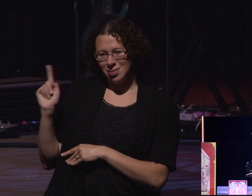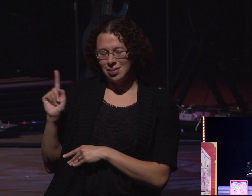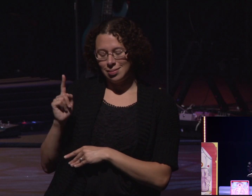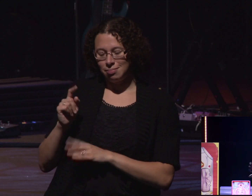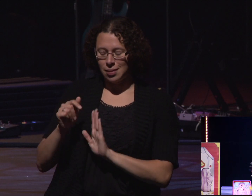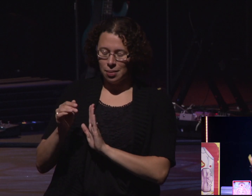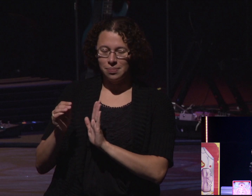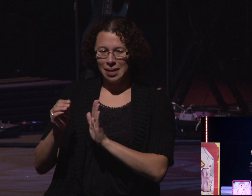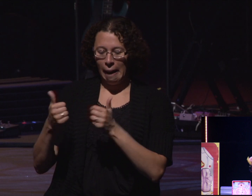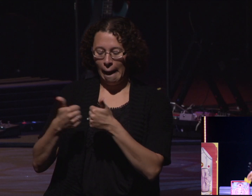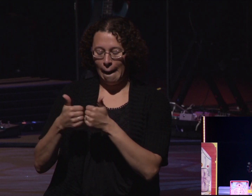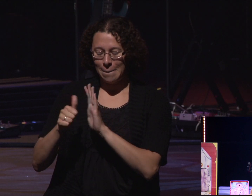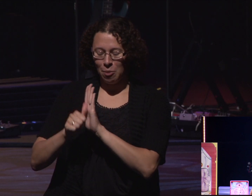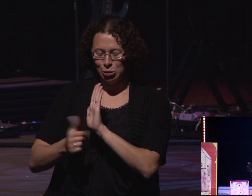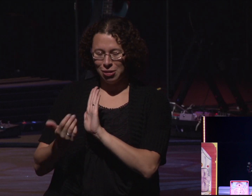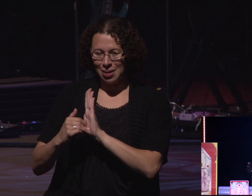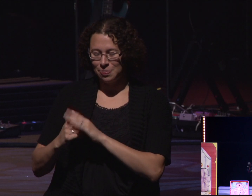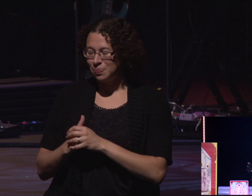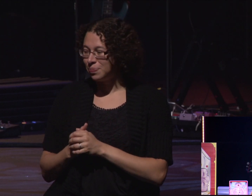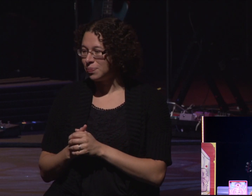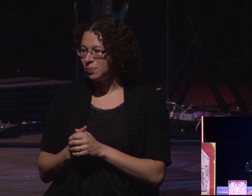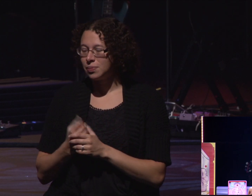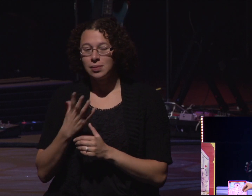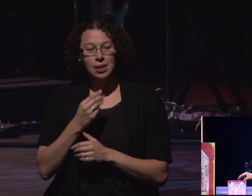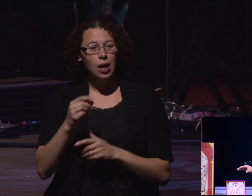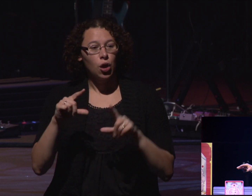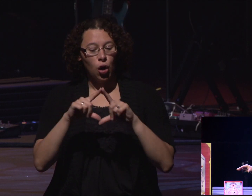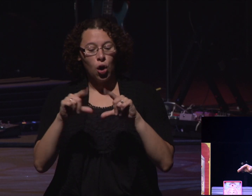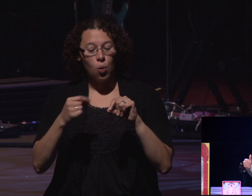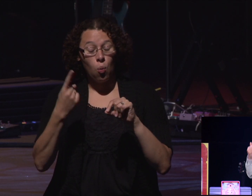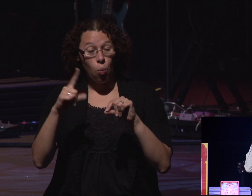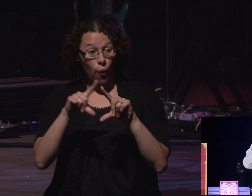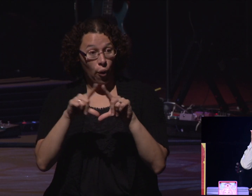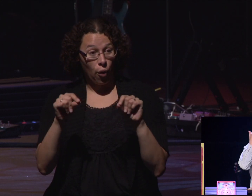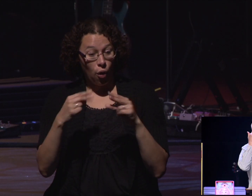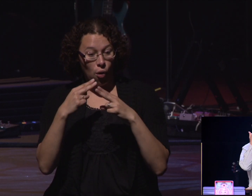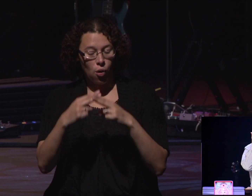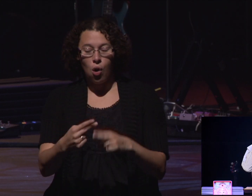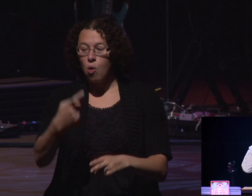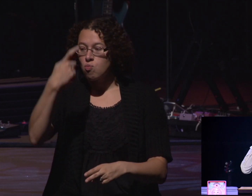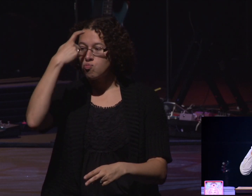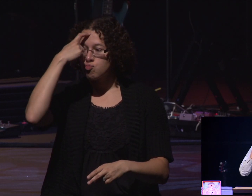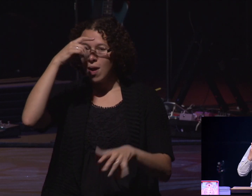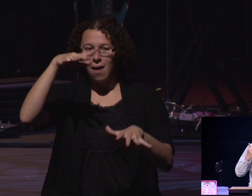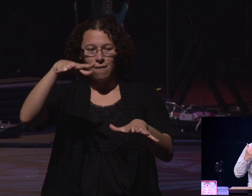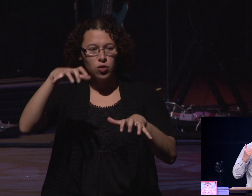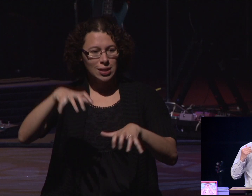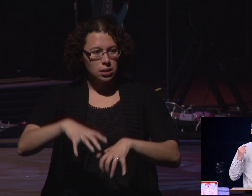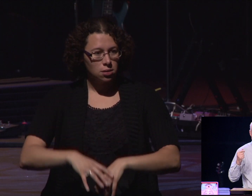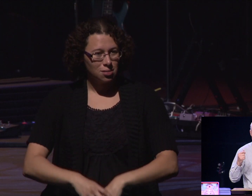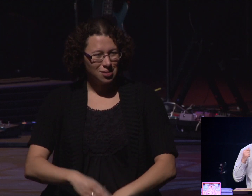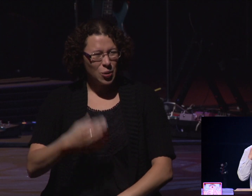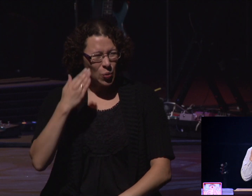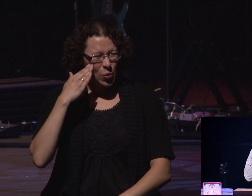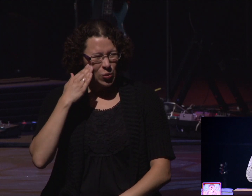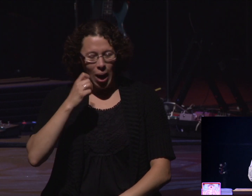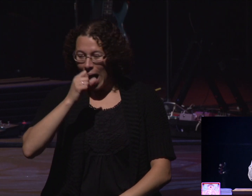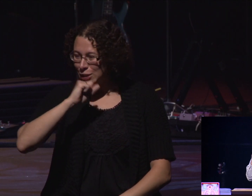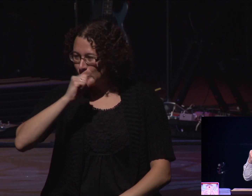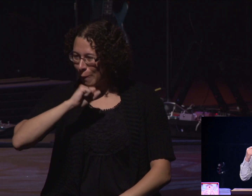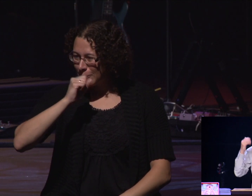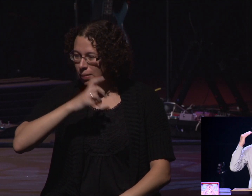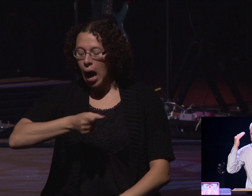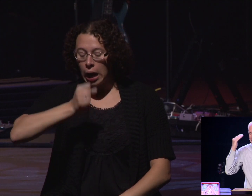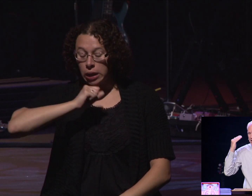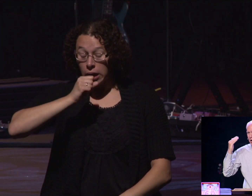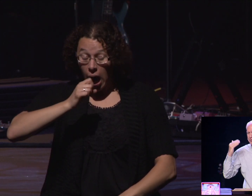and you pull it on there, one of the ones that you would get is a brain freeze. So he's got a brain freeze. I think of the brain freeze. You know what that is. You eat ice cream too